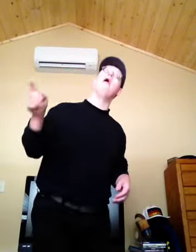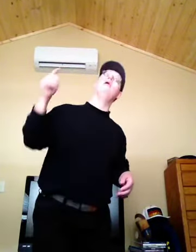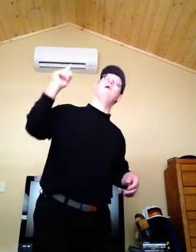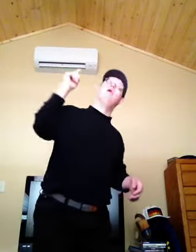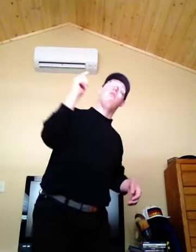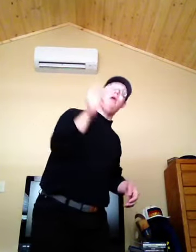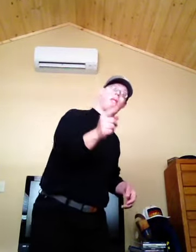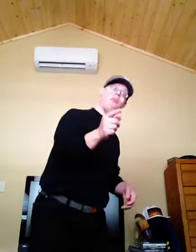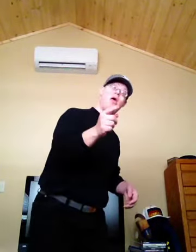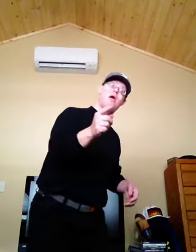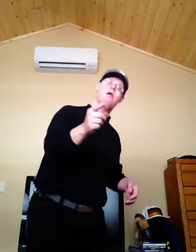Same thing,